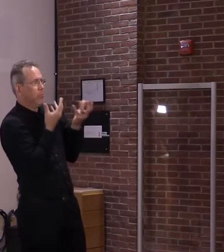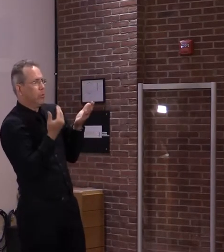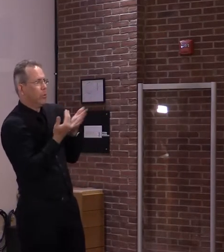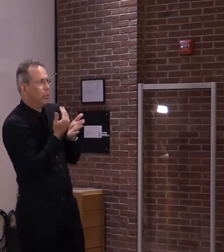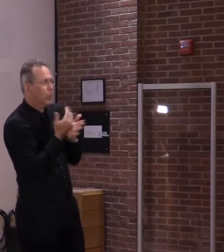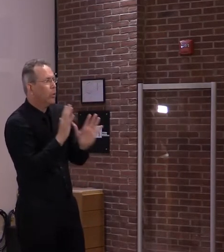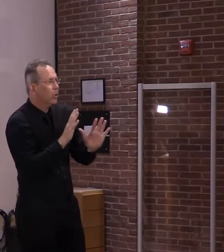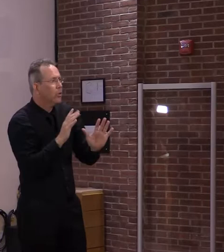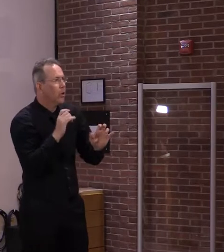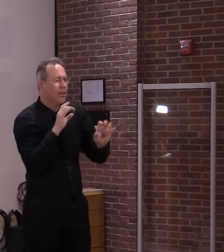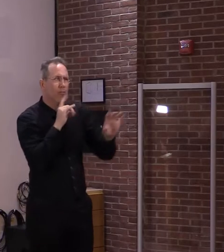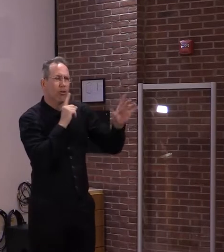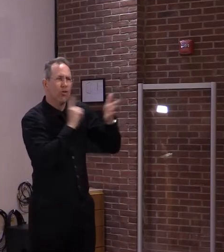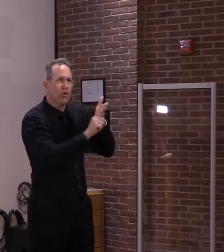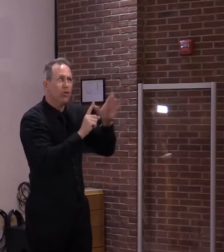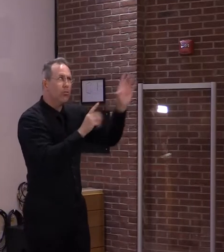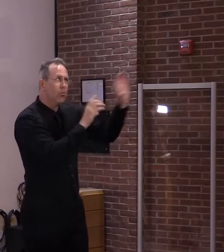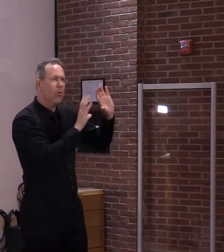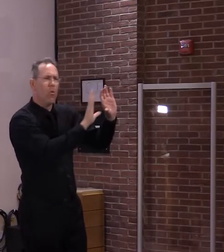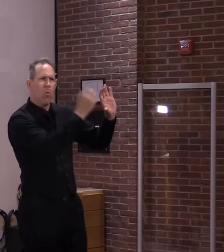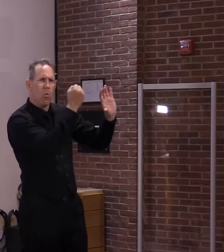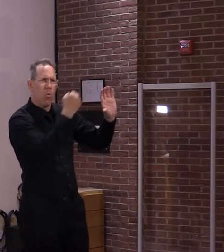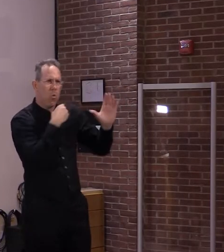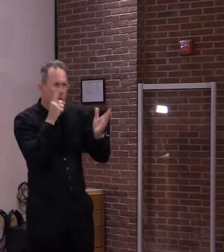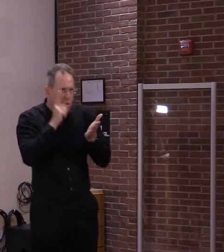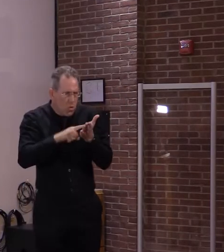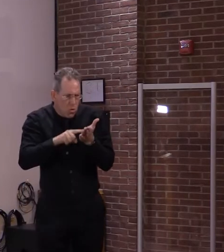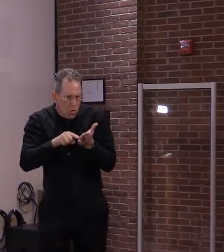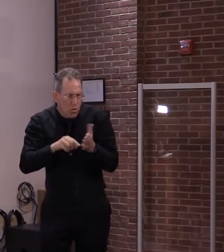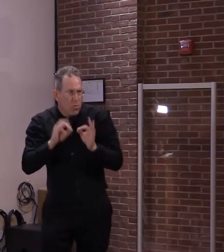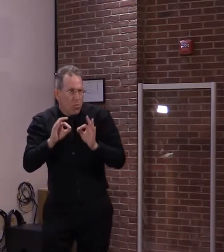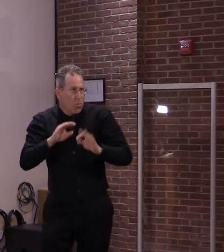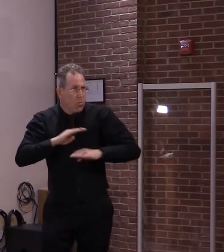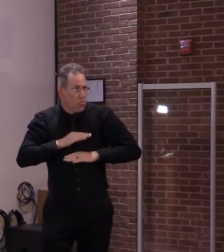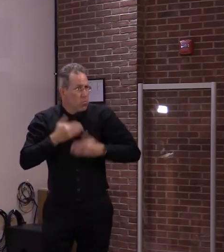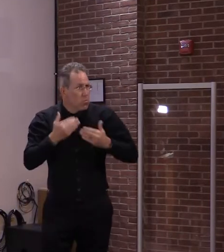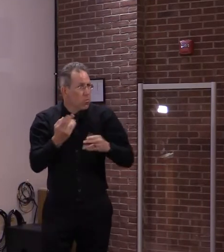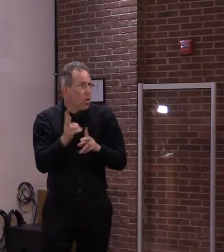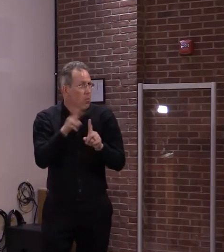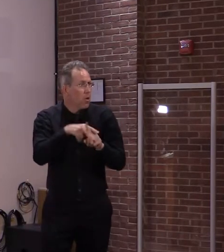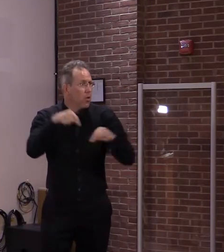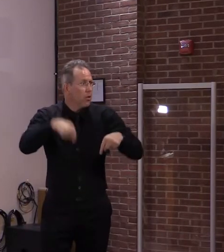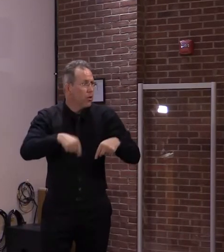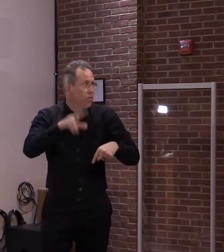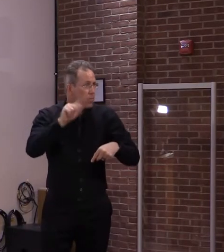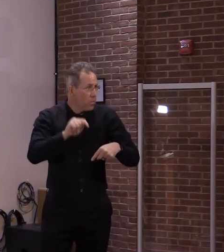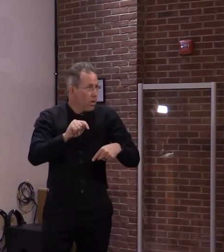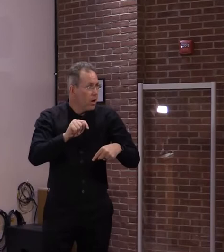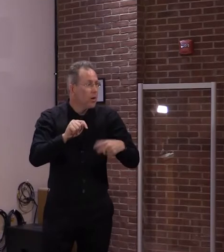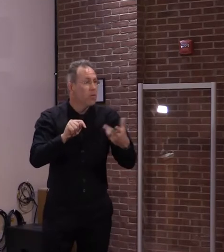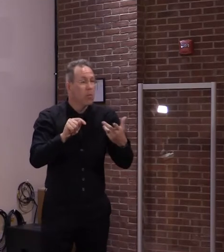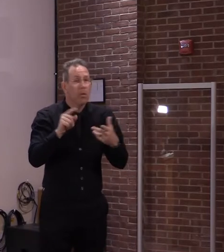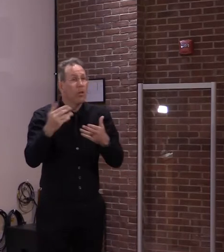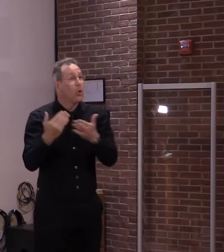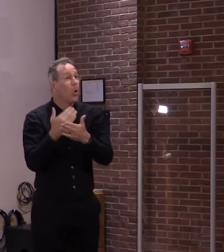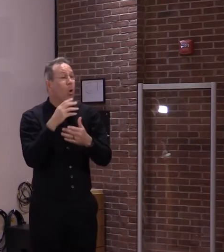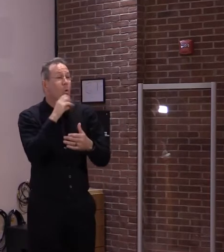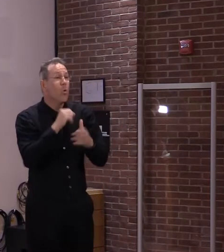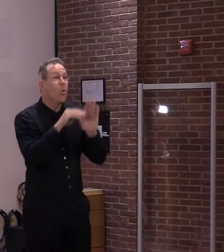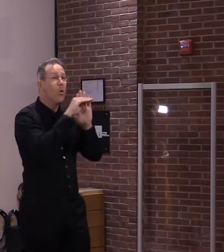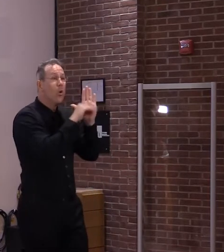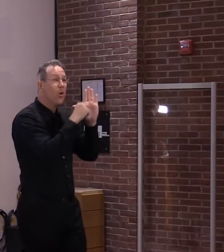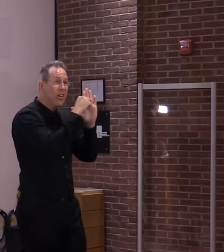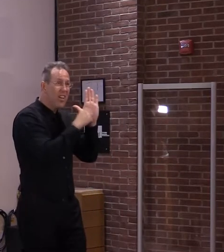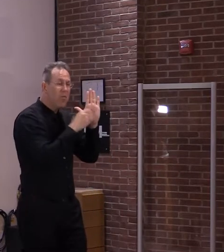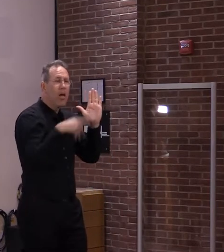as well as some older data going way back to Wuhan, China from the very beginning that would support such a stance.